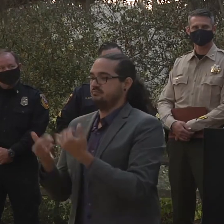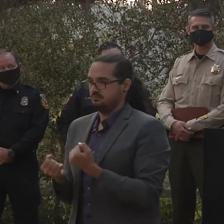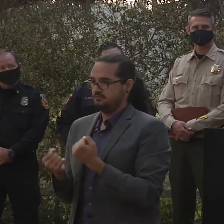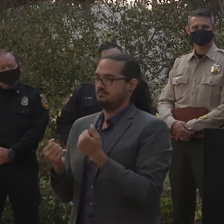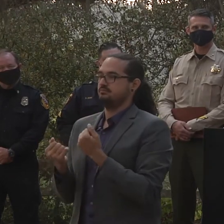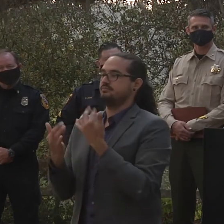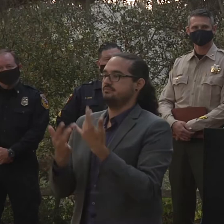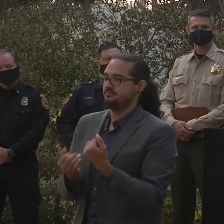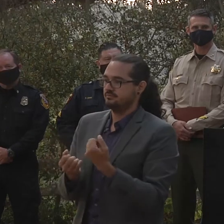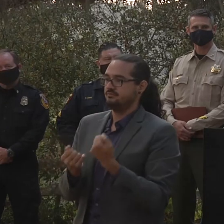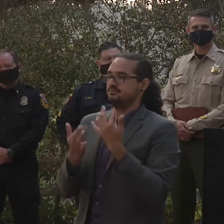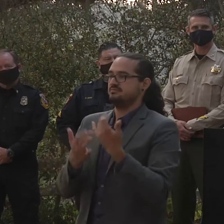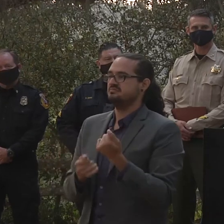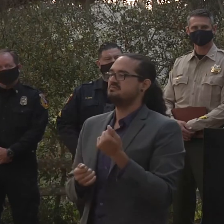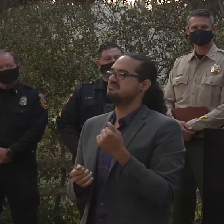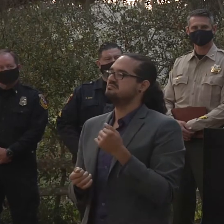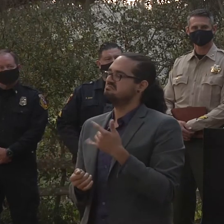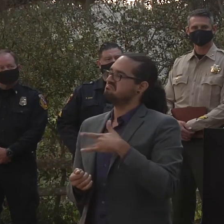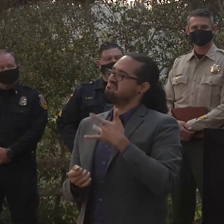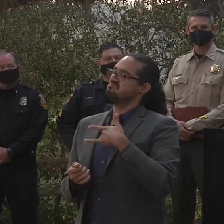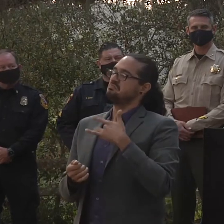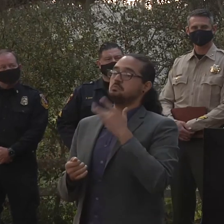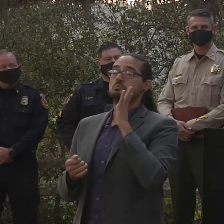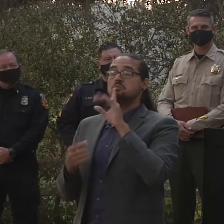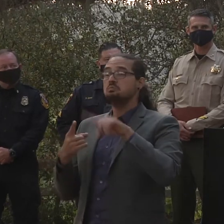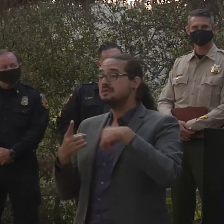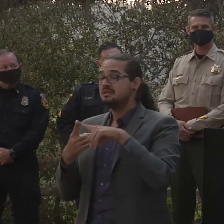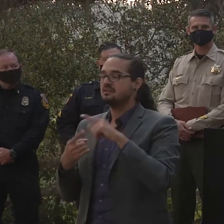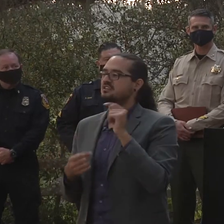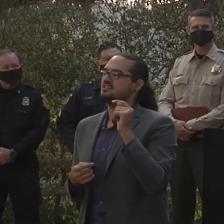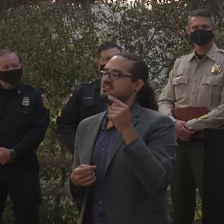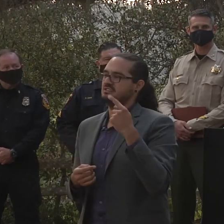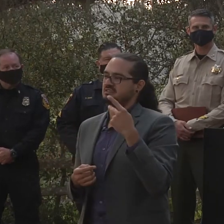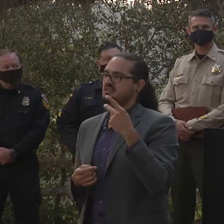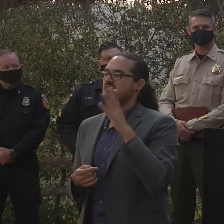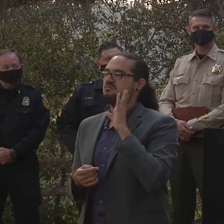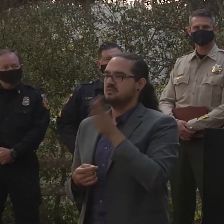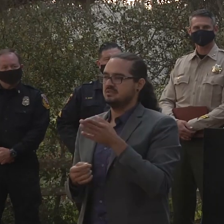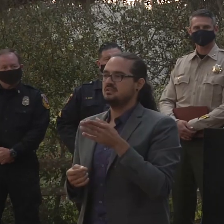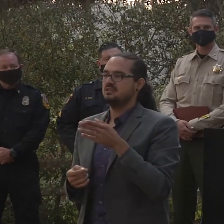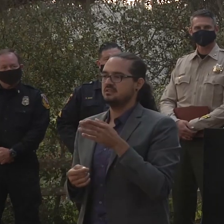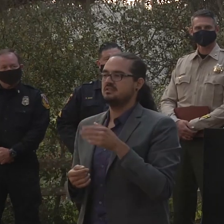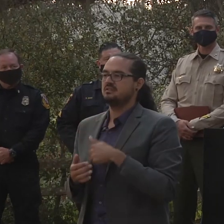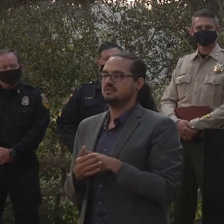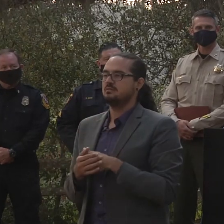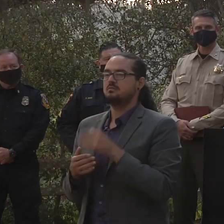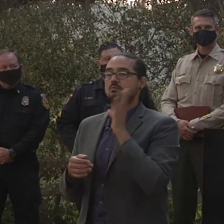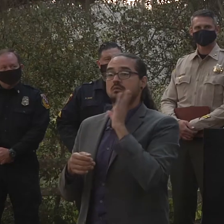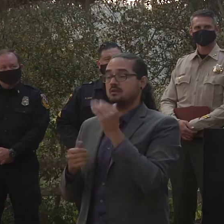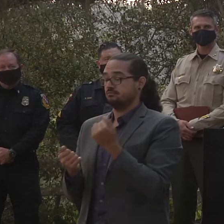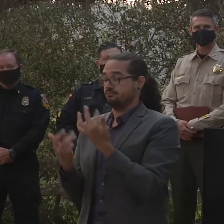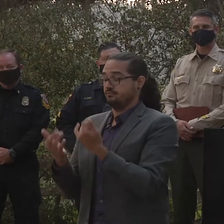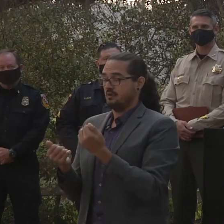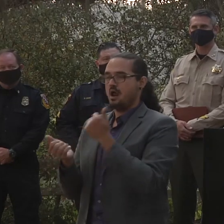Thursday to do that in which that'll help put that nice buffer around the community of felton